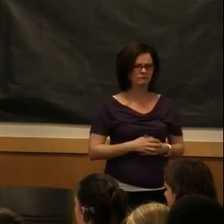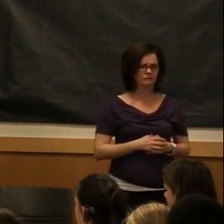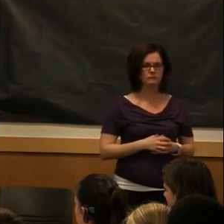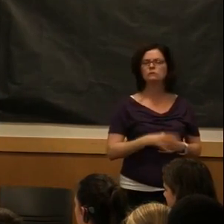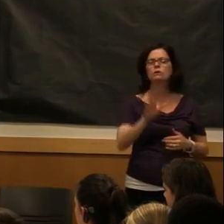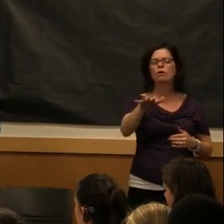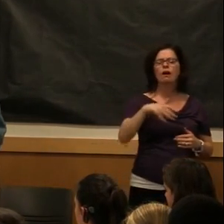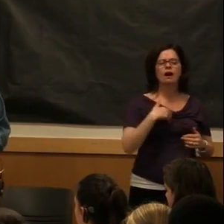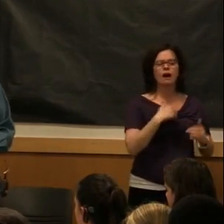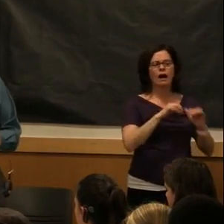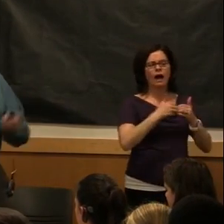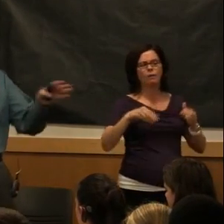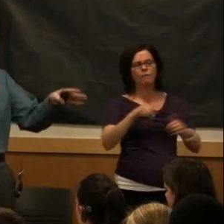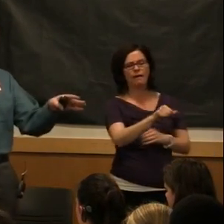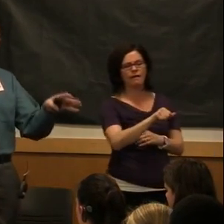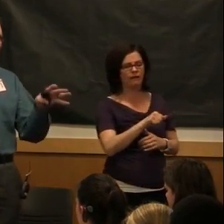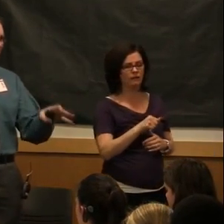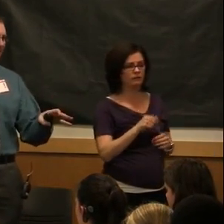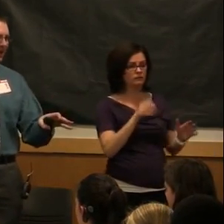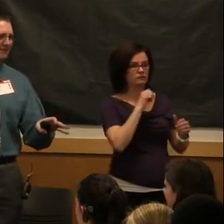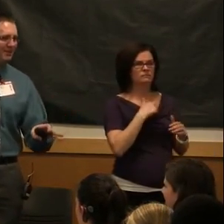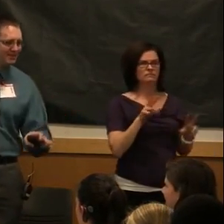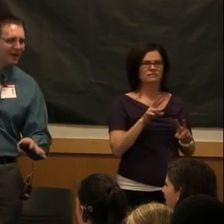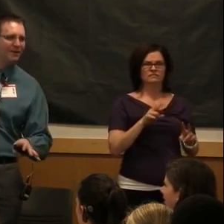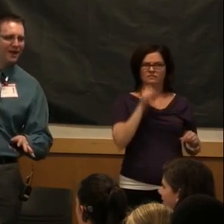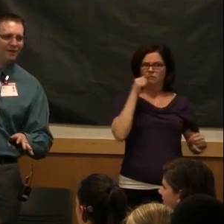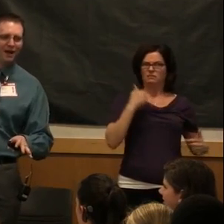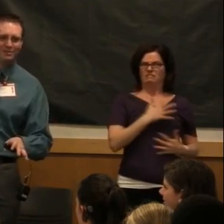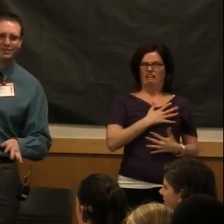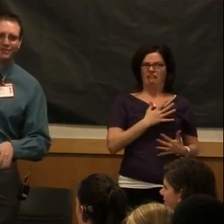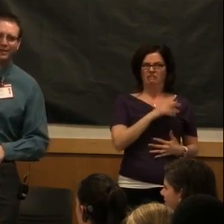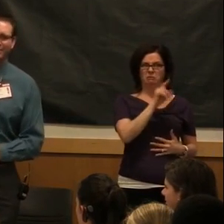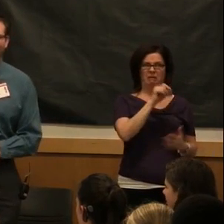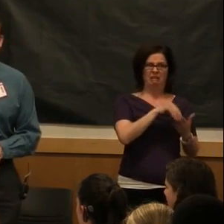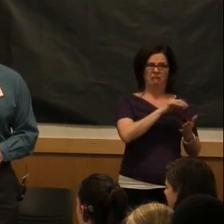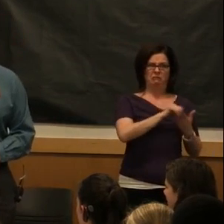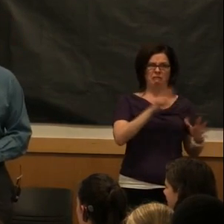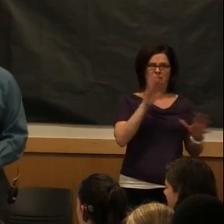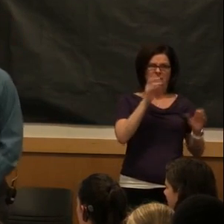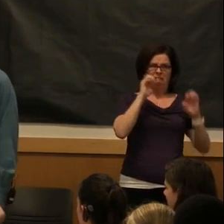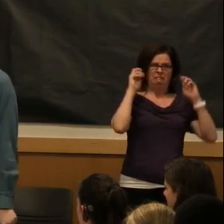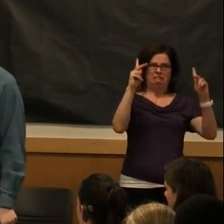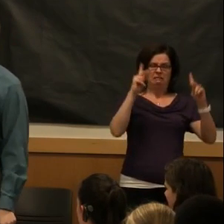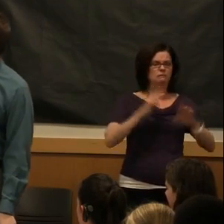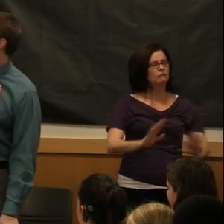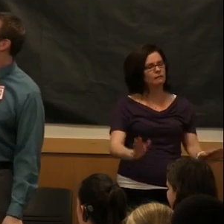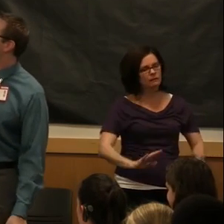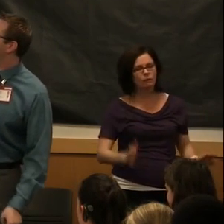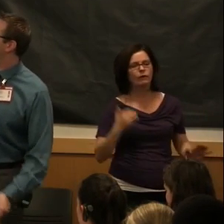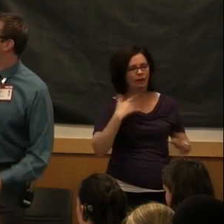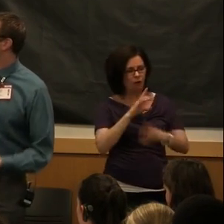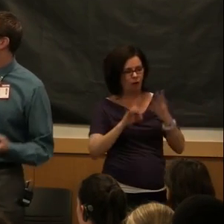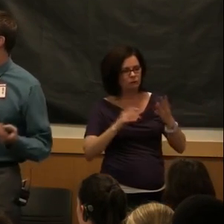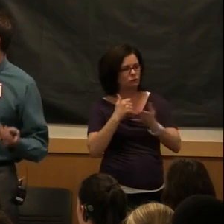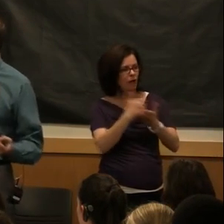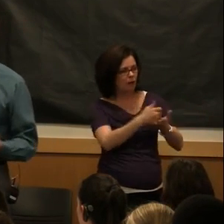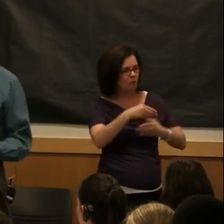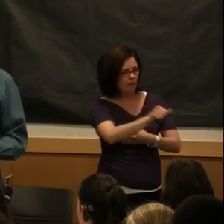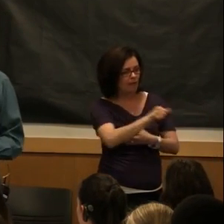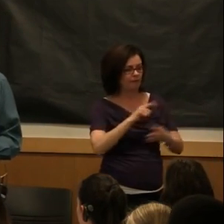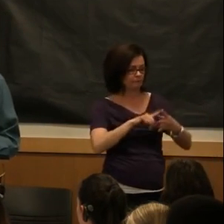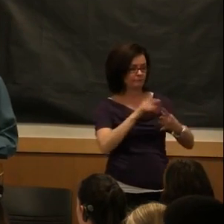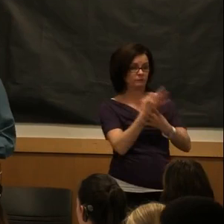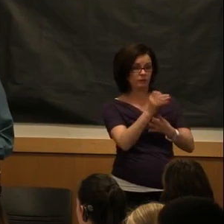So how are you going to pay for it, right? So don't be scared. It's okay, because now we have options for you to pay for this. Your first step is financial